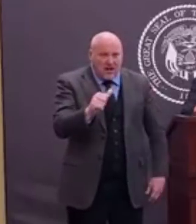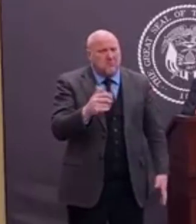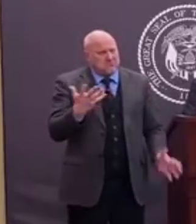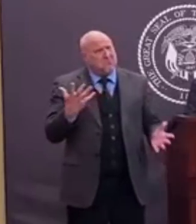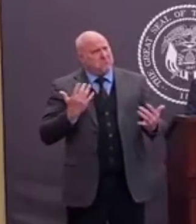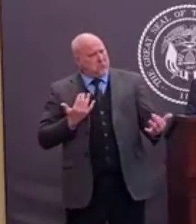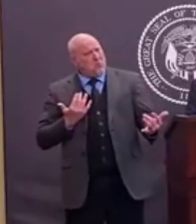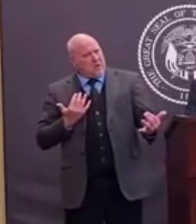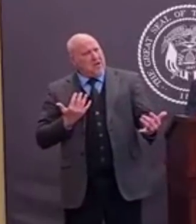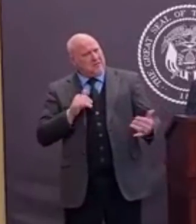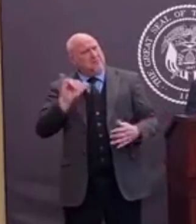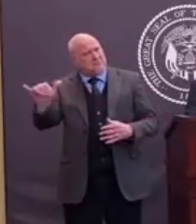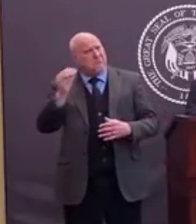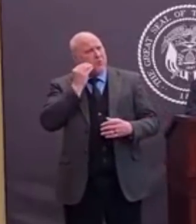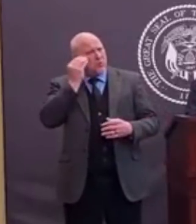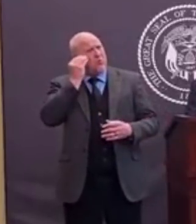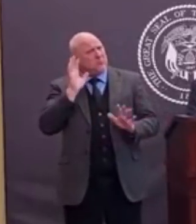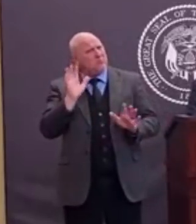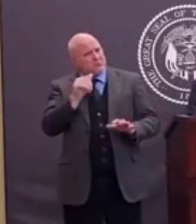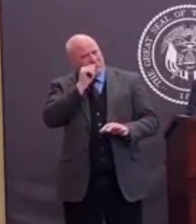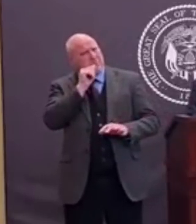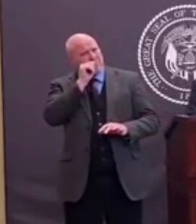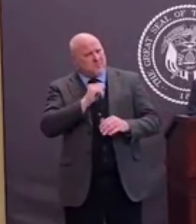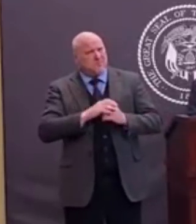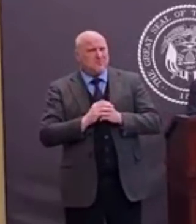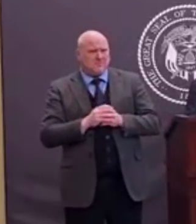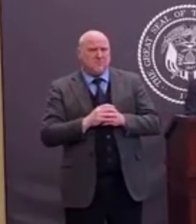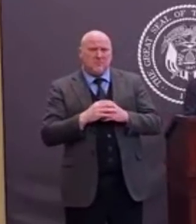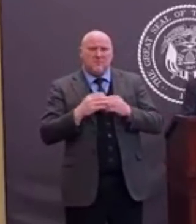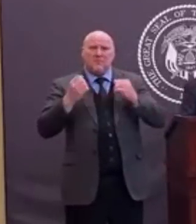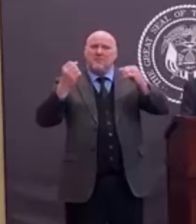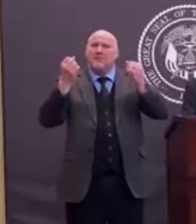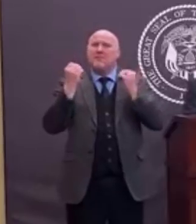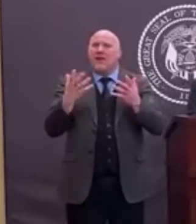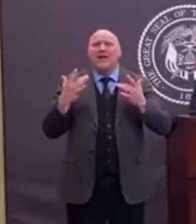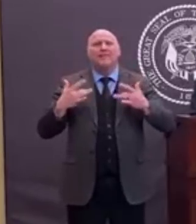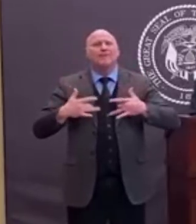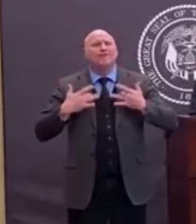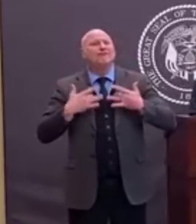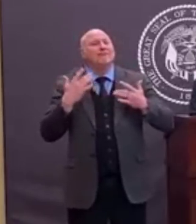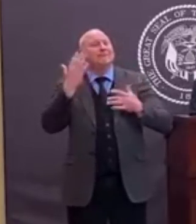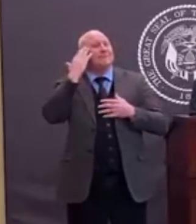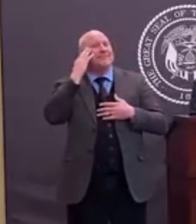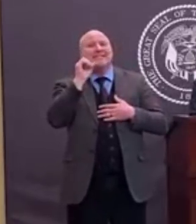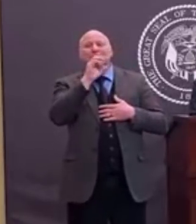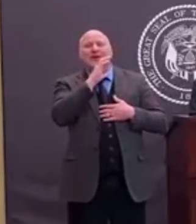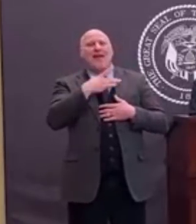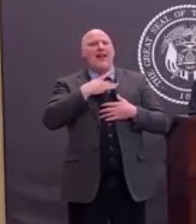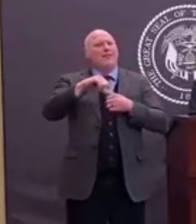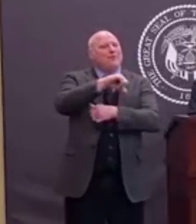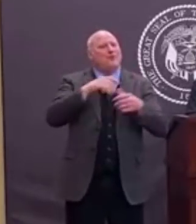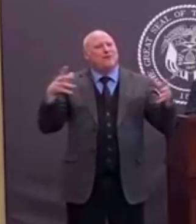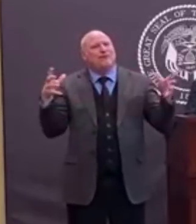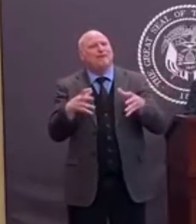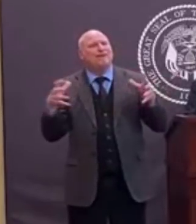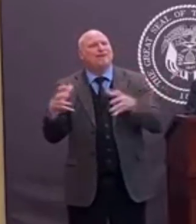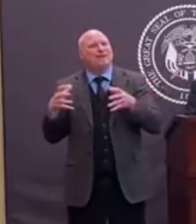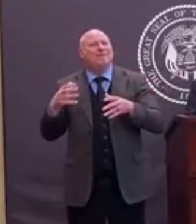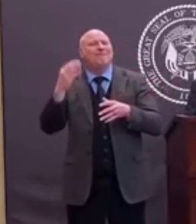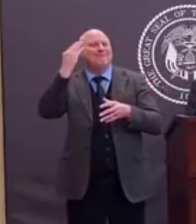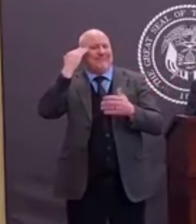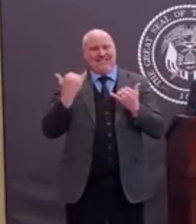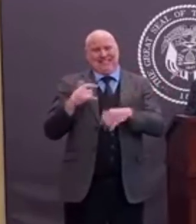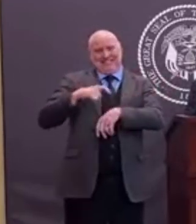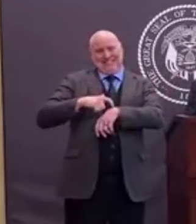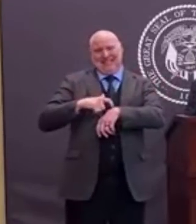with other high-risk individuals. We have a lot of social gatherings where it's just senior citizens. That's got to stop, at least until we get through this